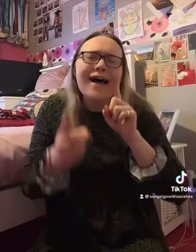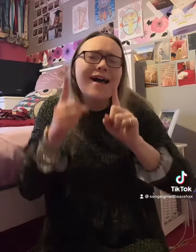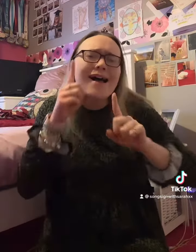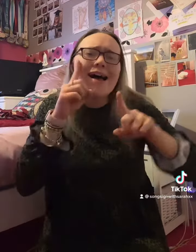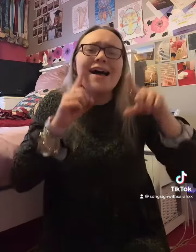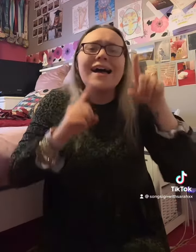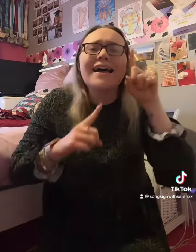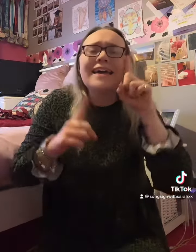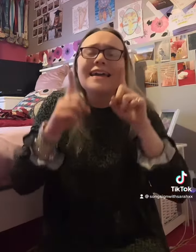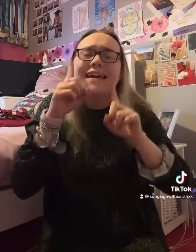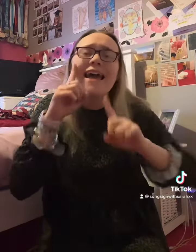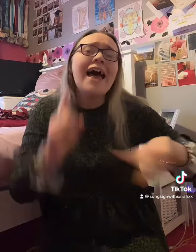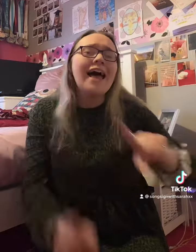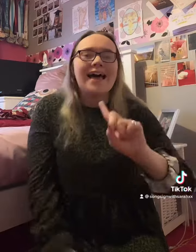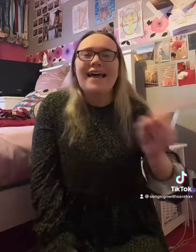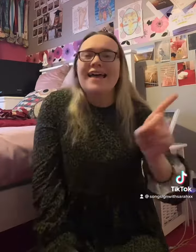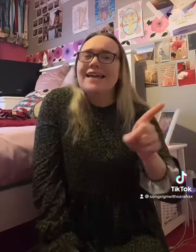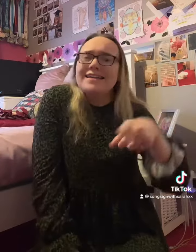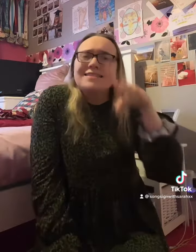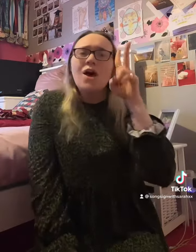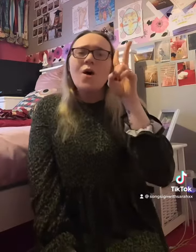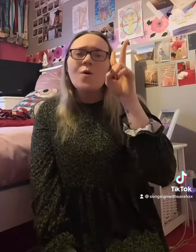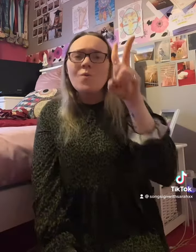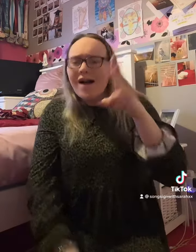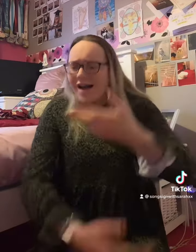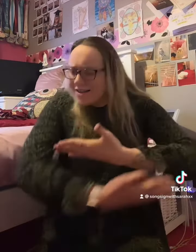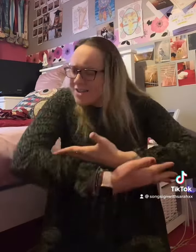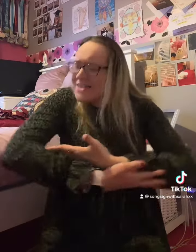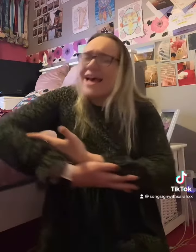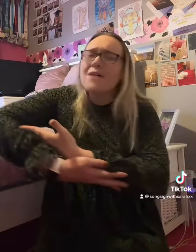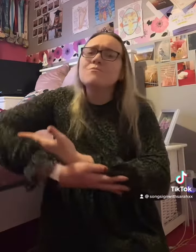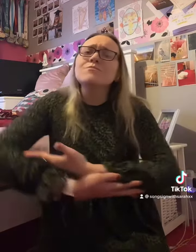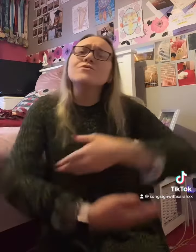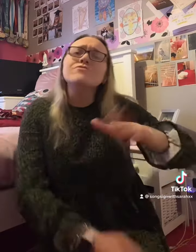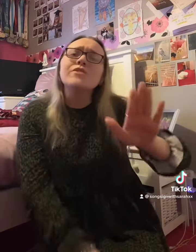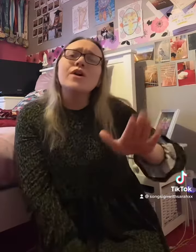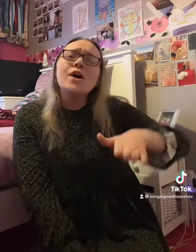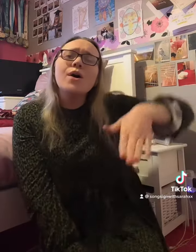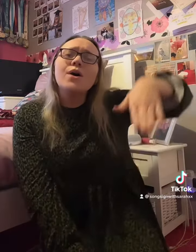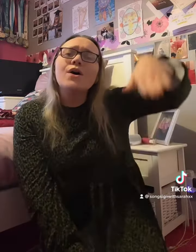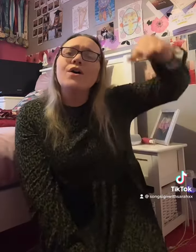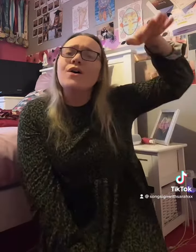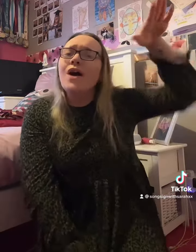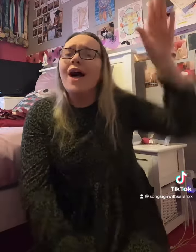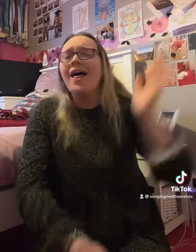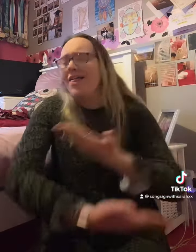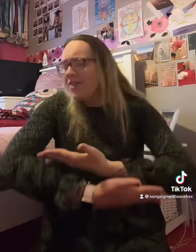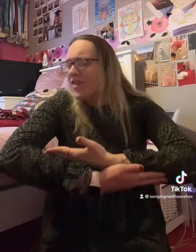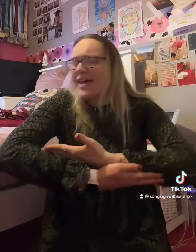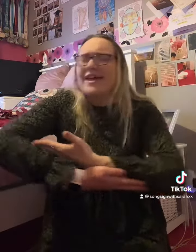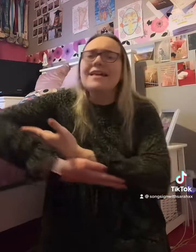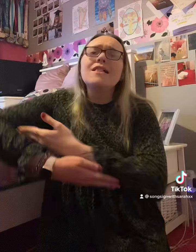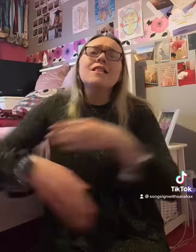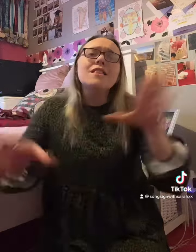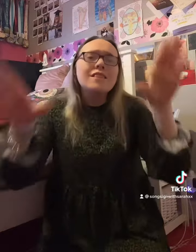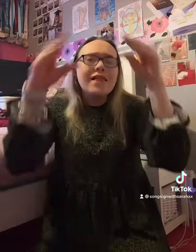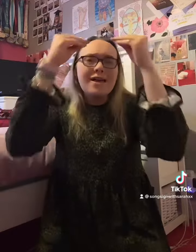and watch them grow. They'll learn